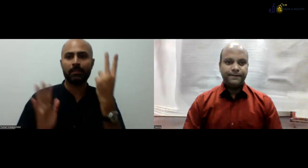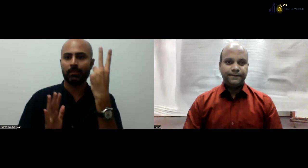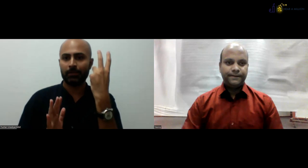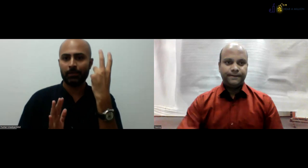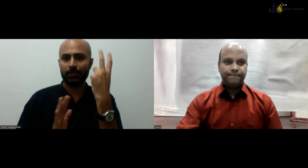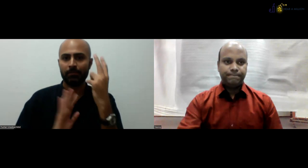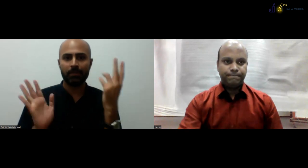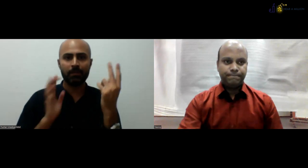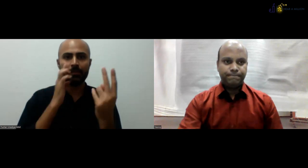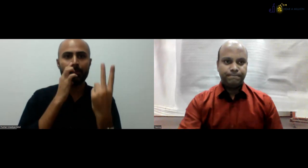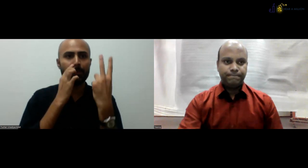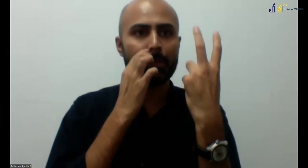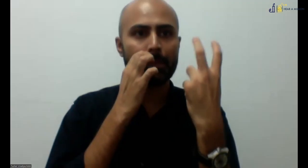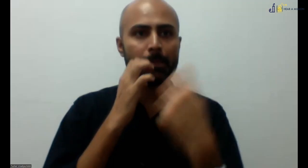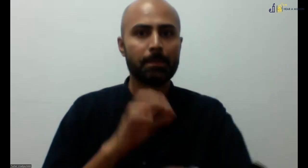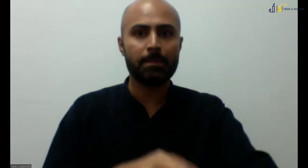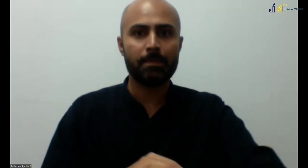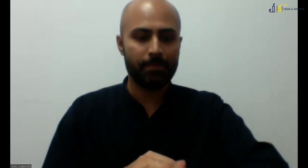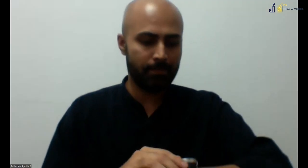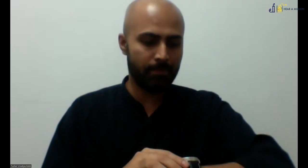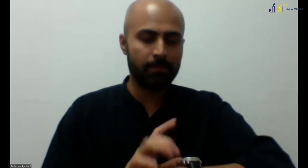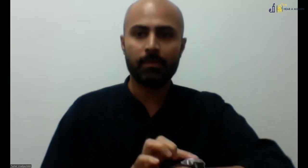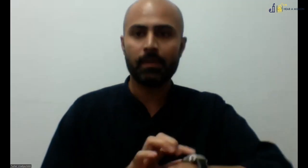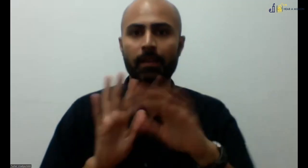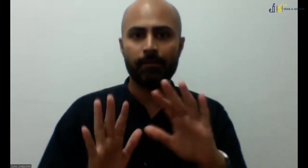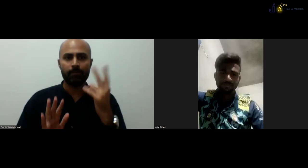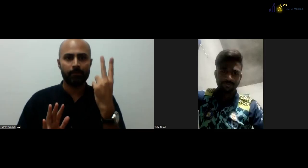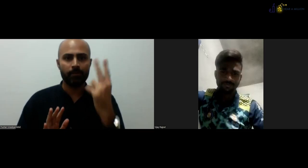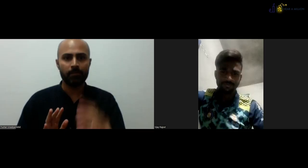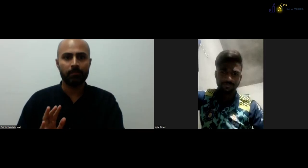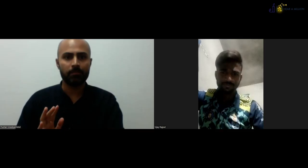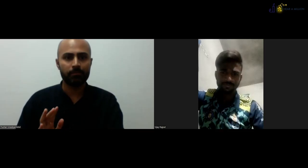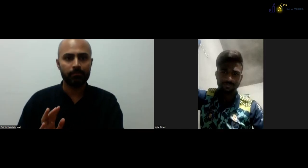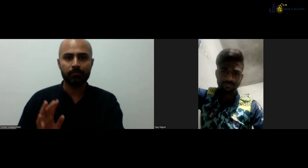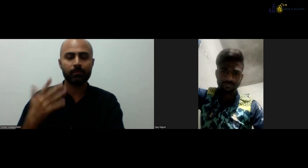your answer. Thank you. You can have two more questions only now.